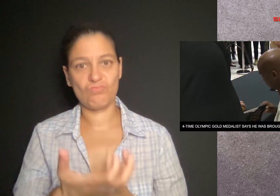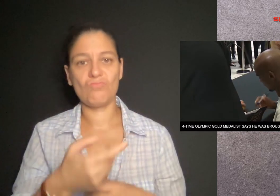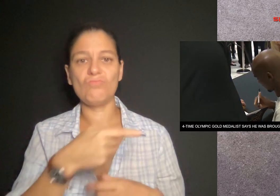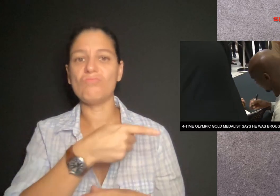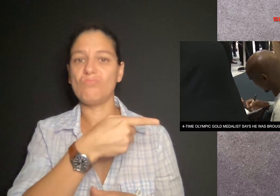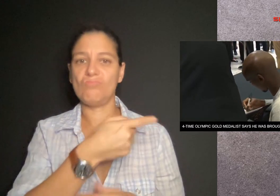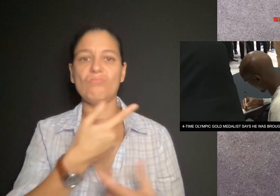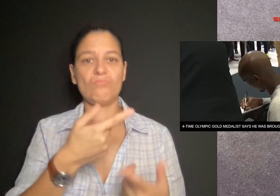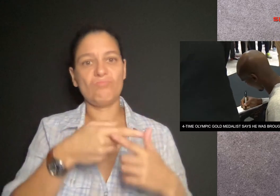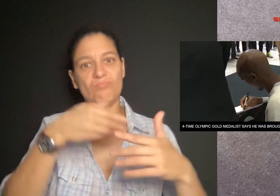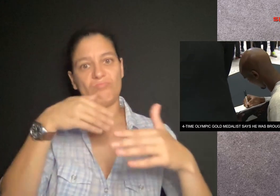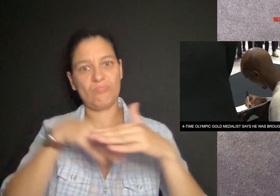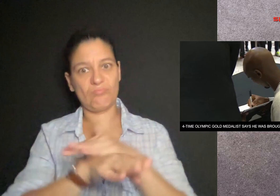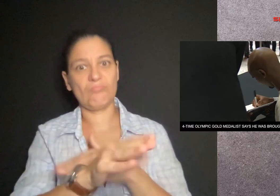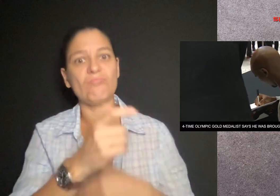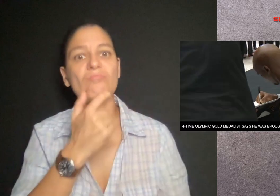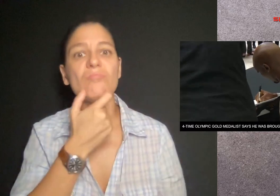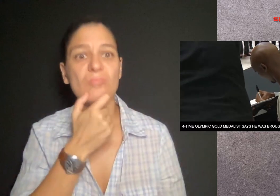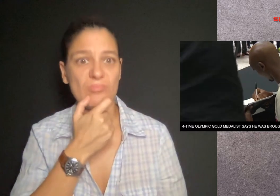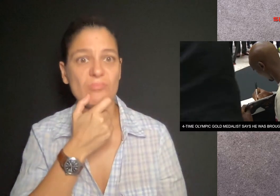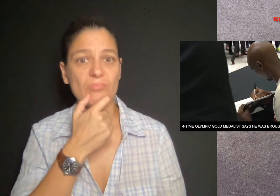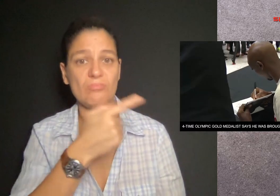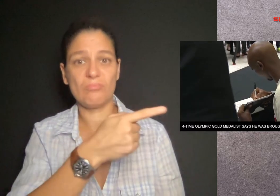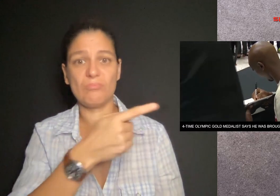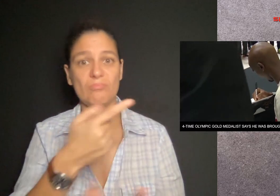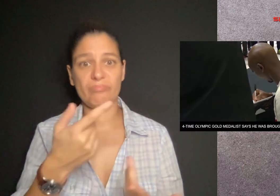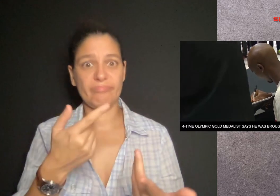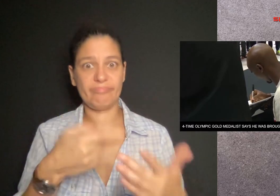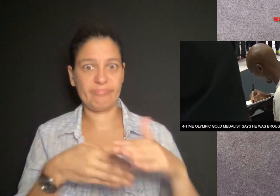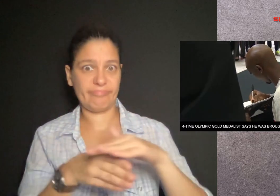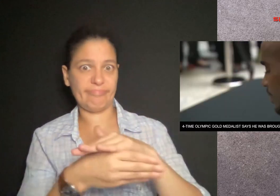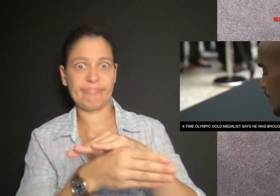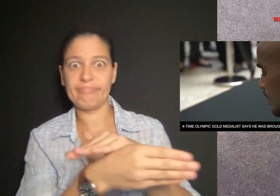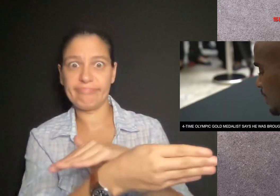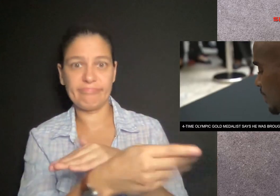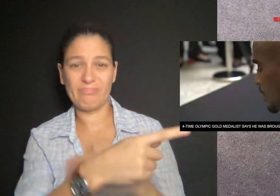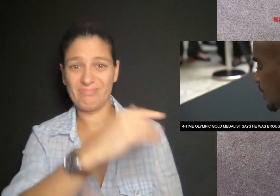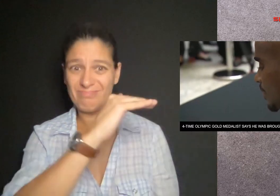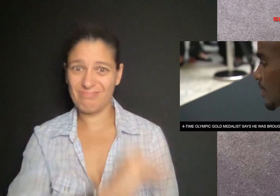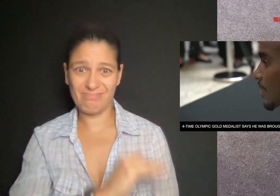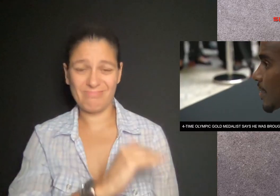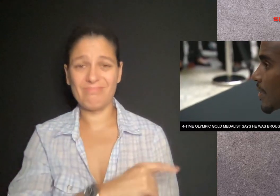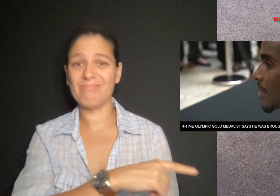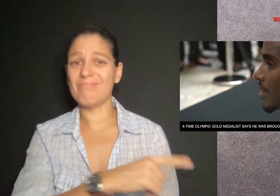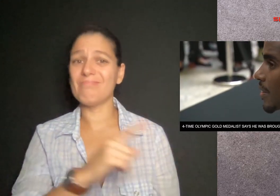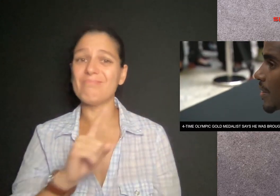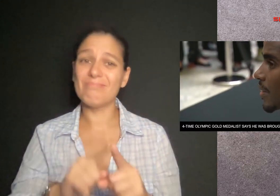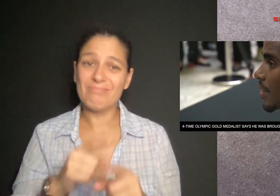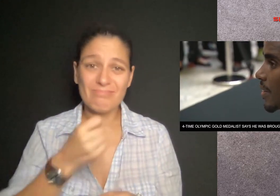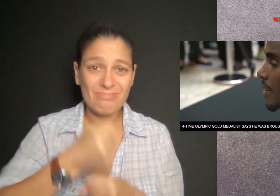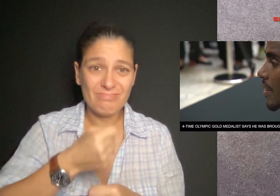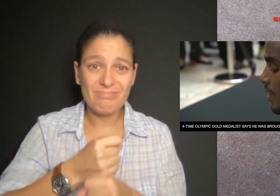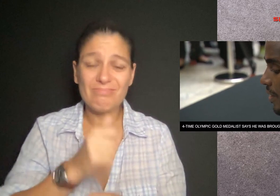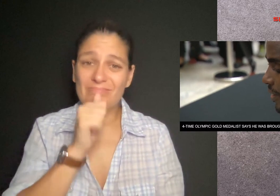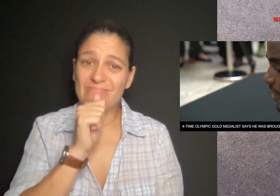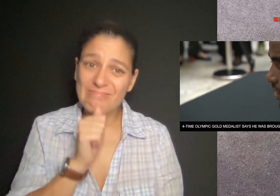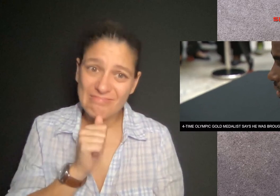Farah says he was brought to the UK illegally as a child and forced to work